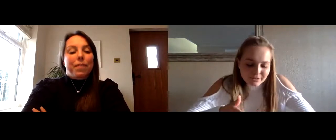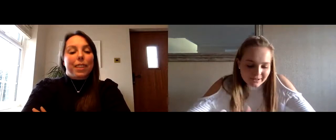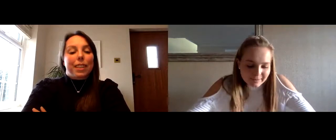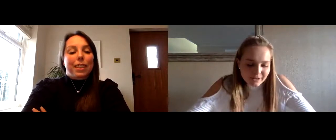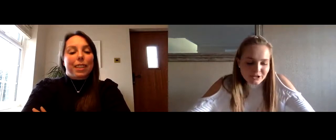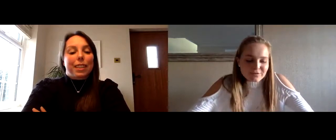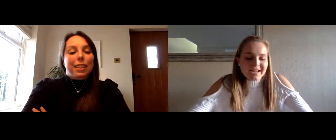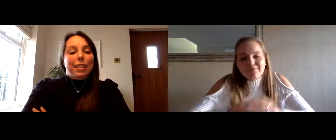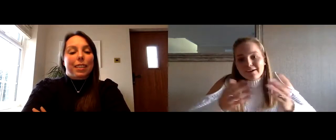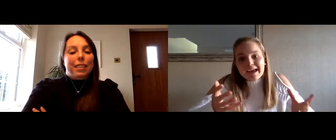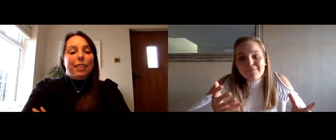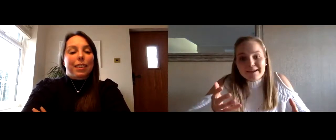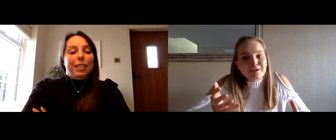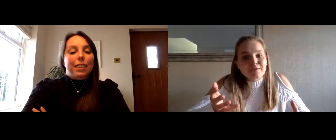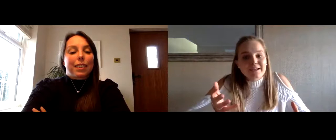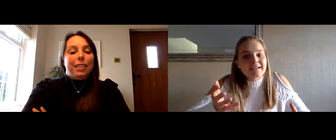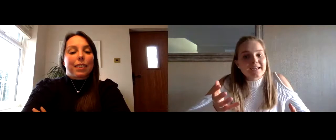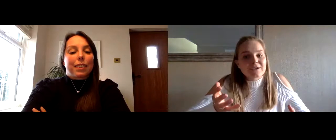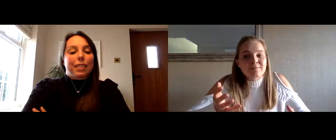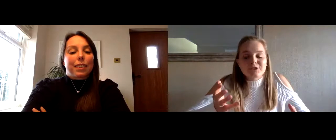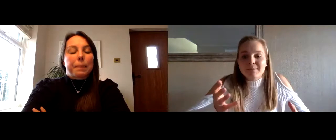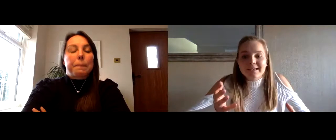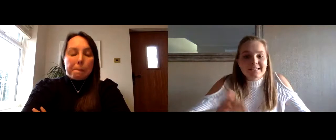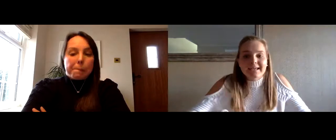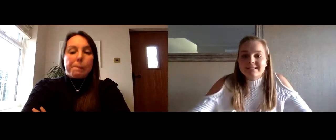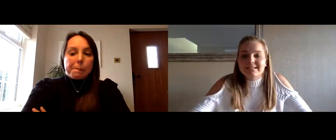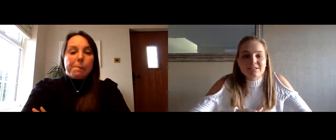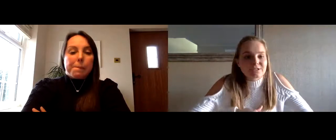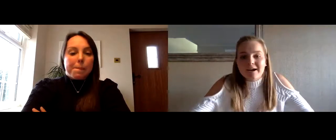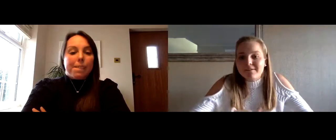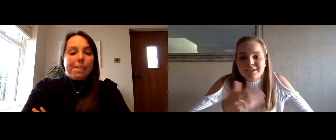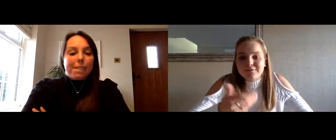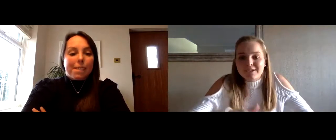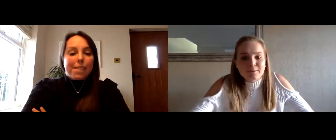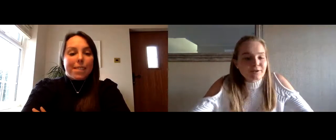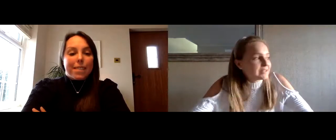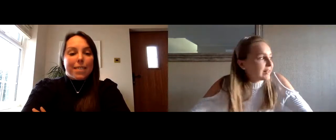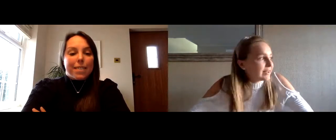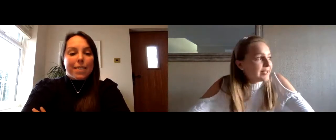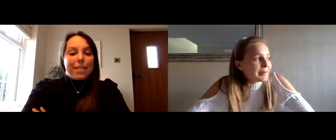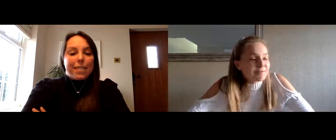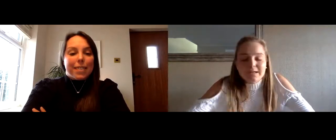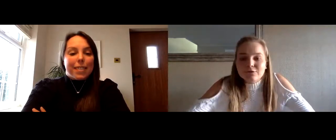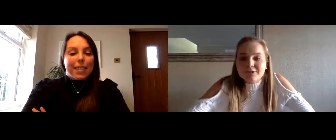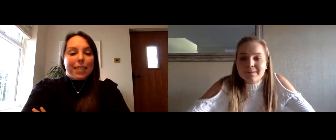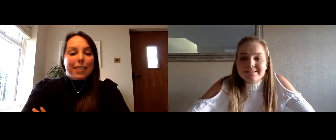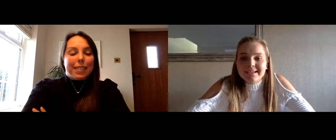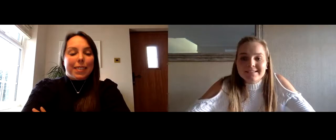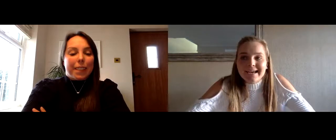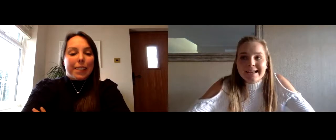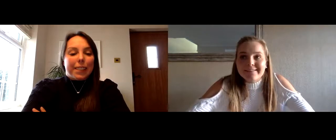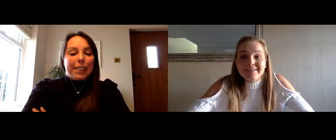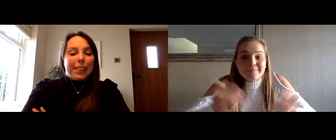of touched upon that you've stayed very heavily involved in in your gymnastics since retiring and you've touched upon obviously the beth tweddle's